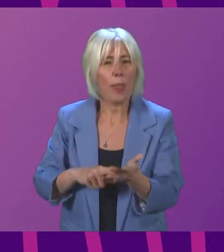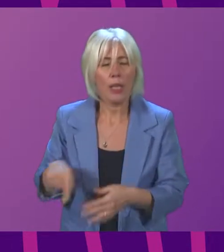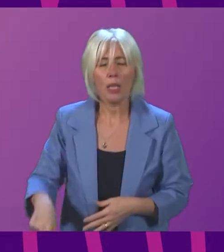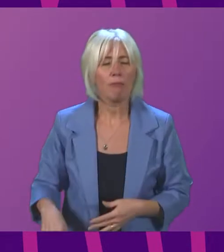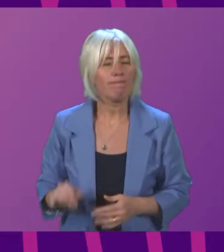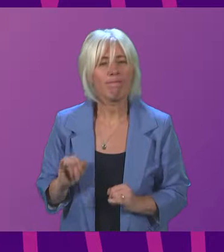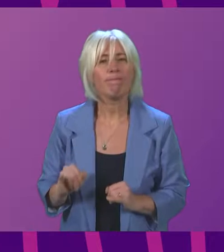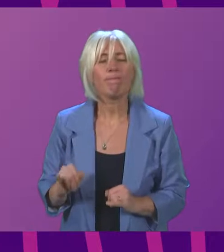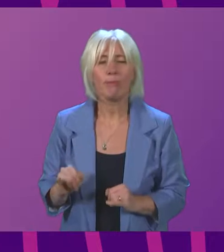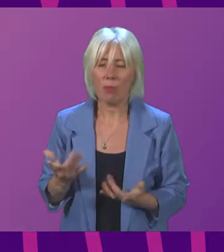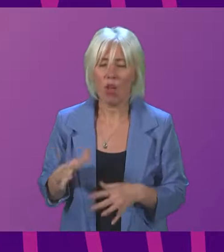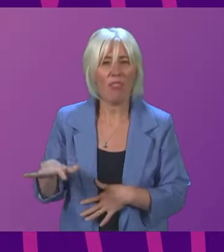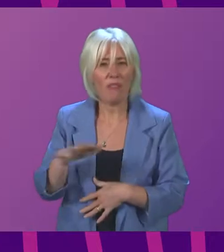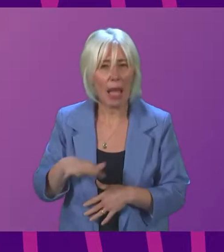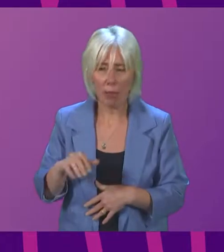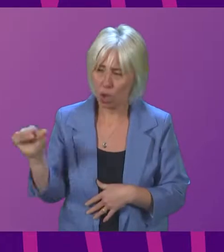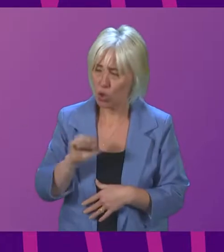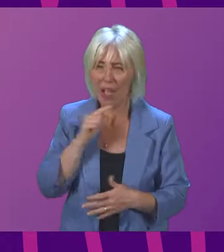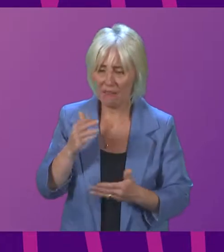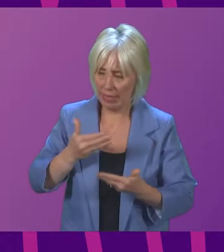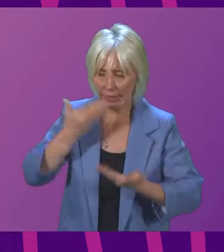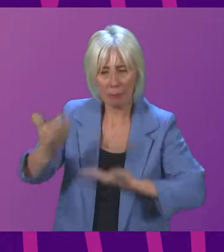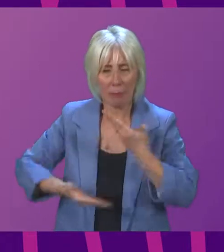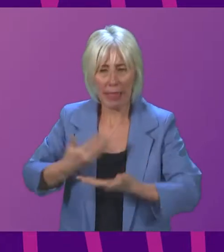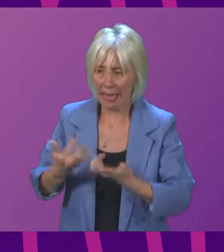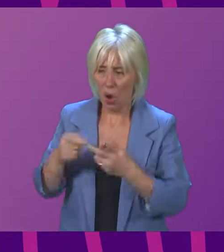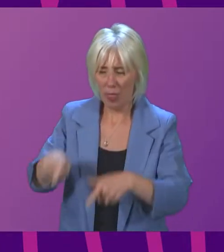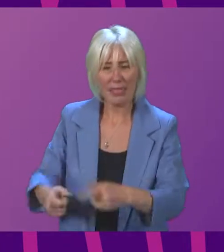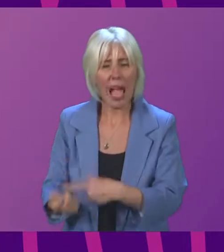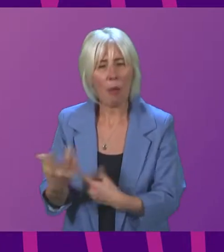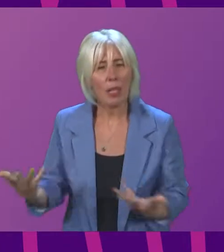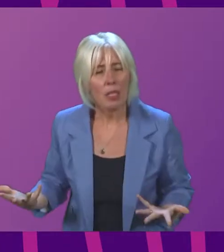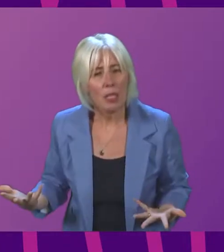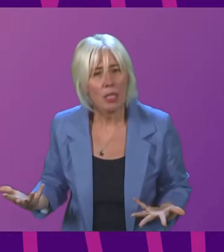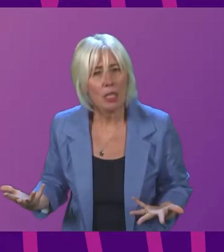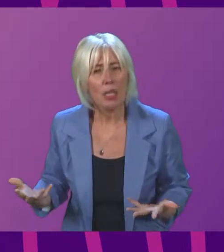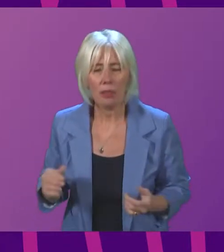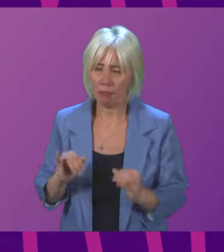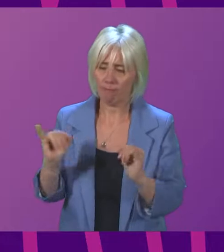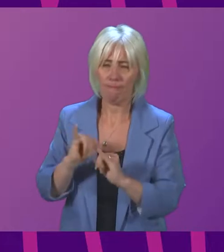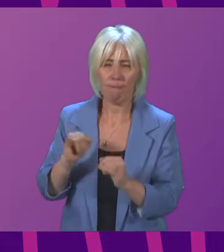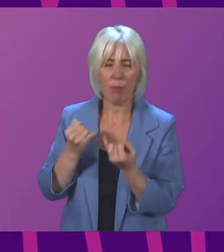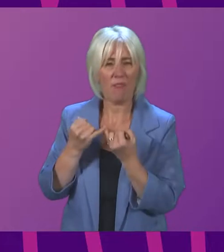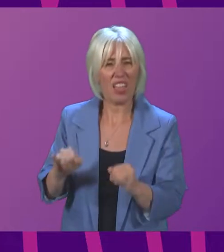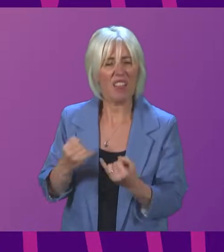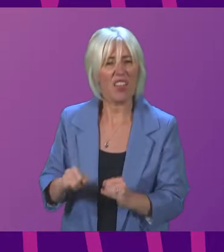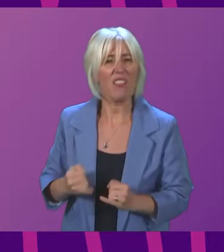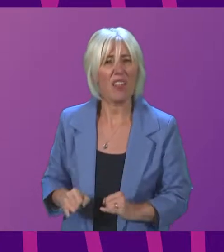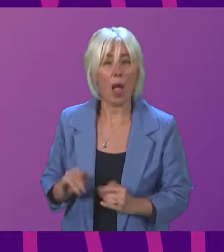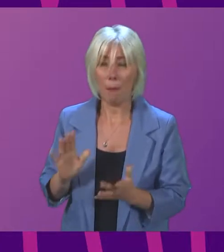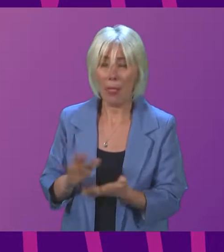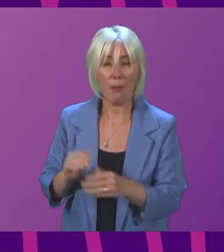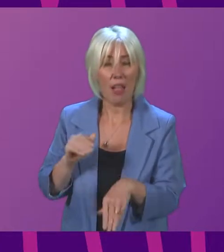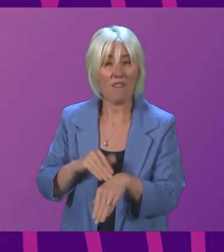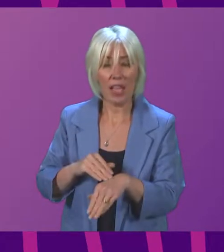Many of the families deserve an explanation of how this scandal could happen. These critical failings have, sadly, a lifelong